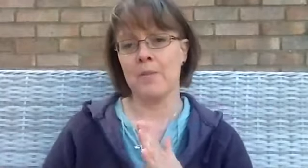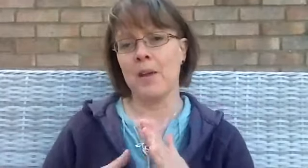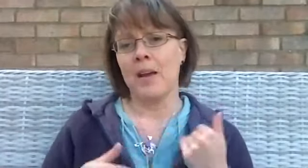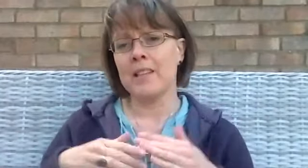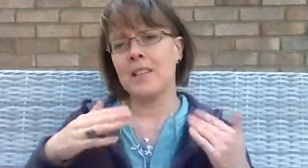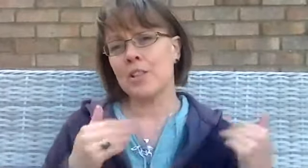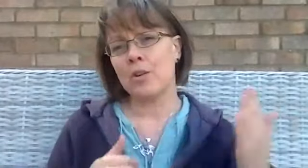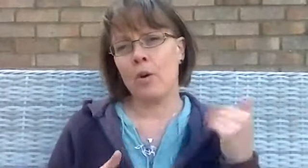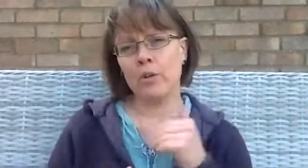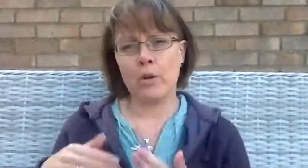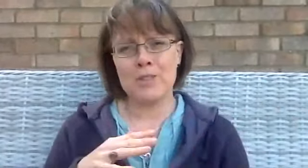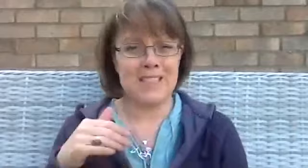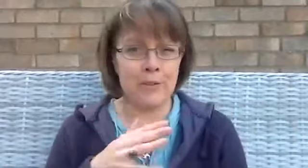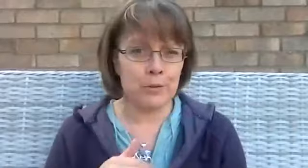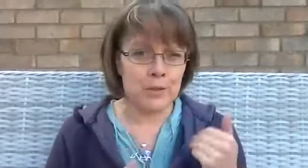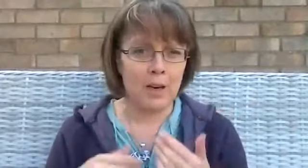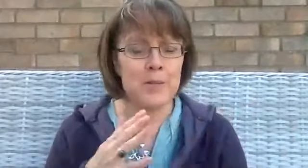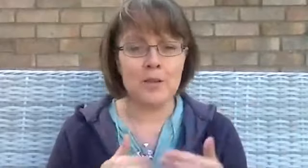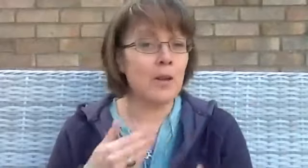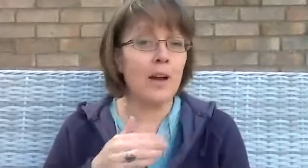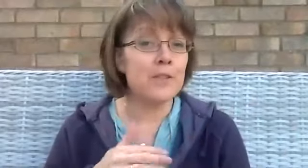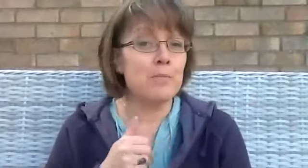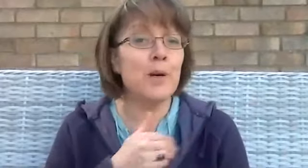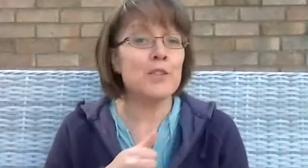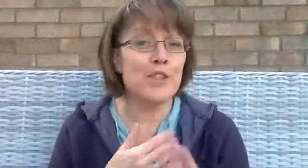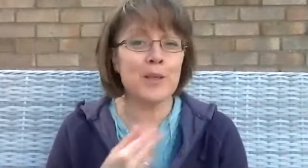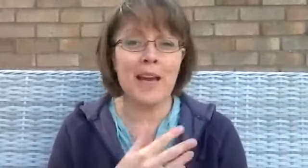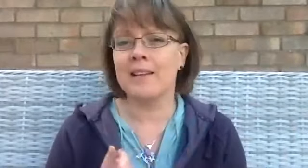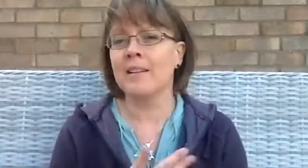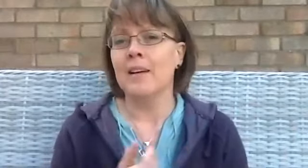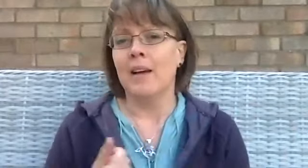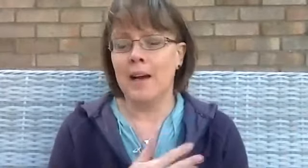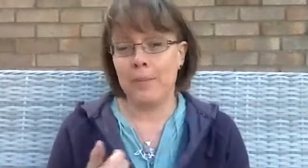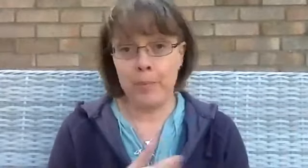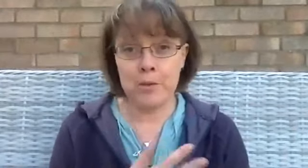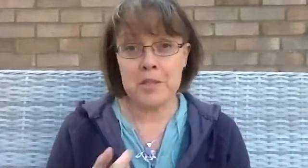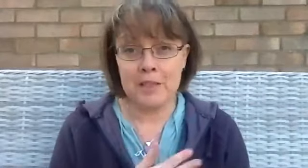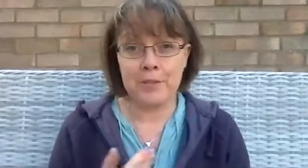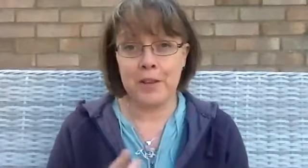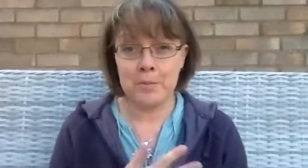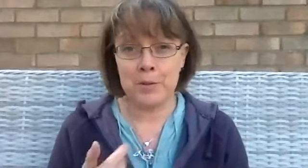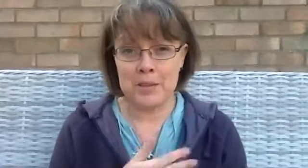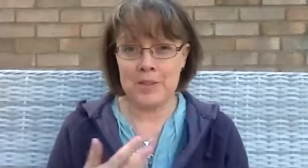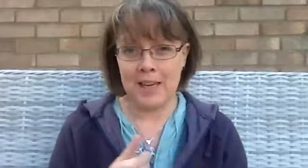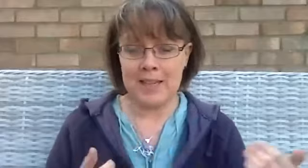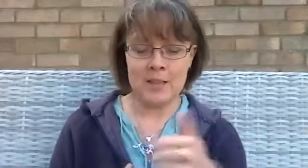um i said you can honor those difficult times in your life as much as you can um the positive those positive days